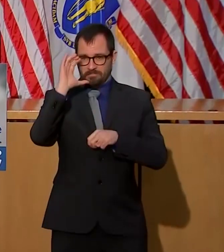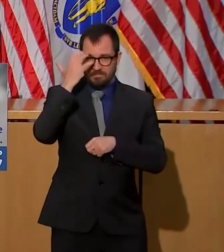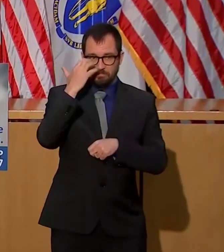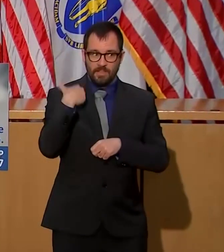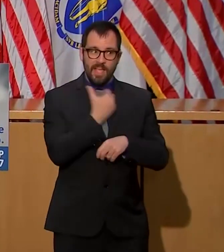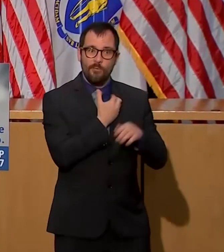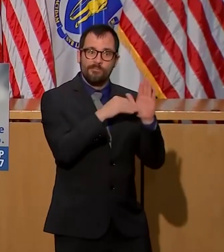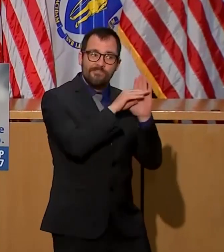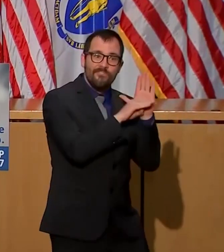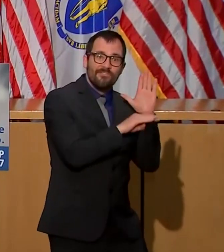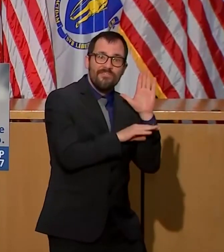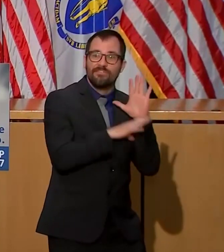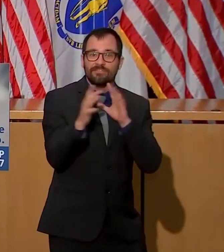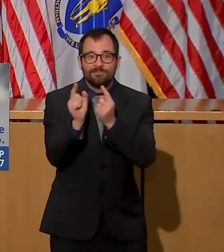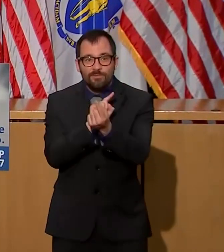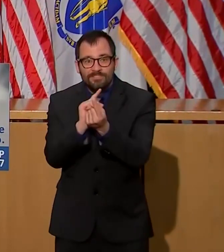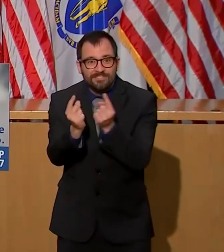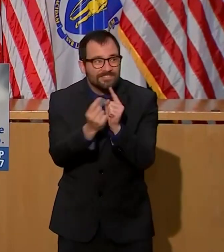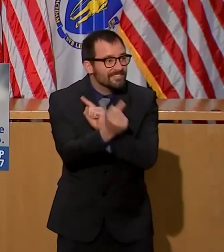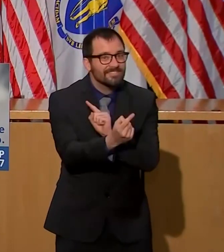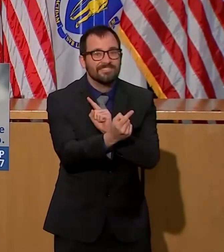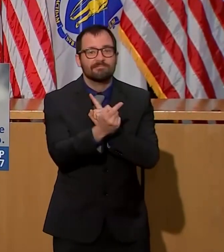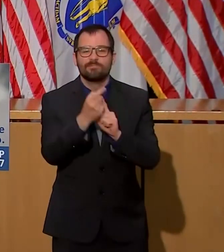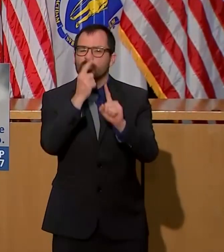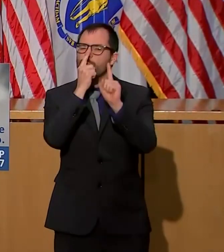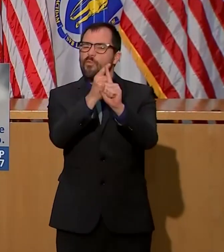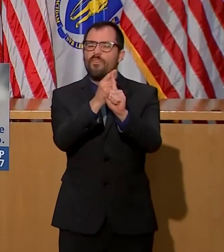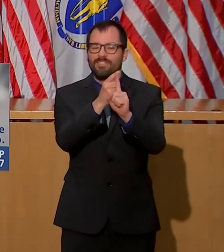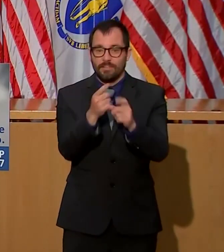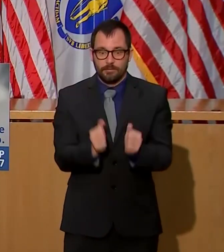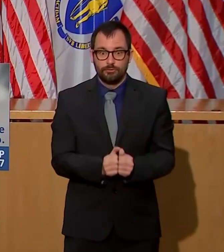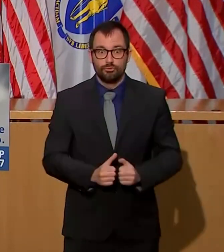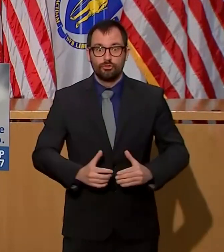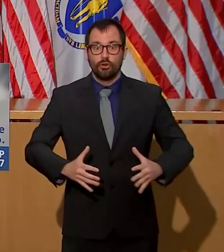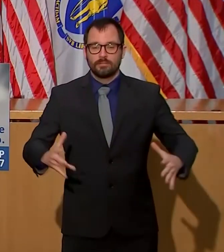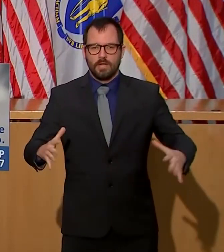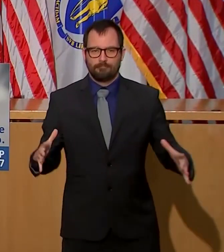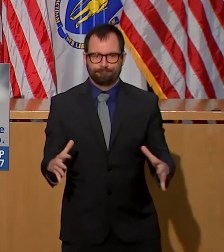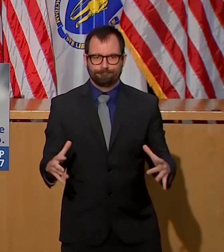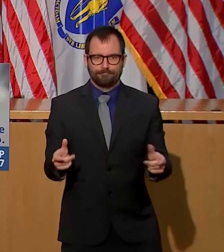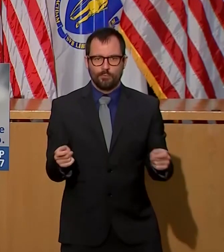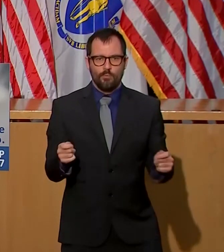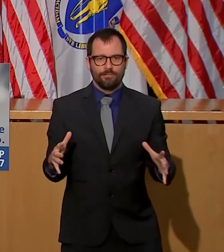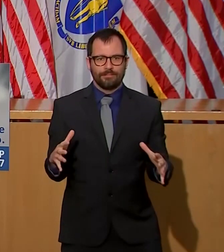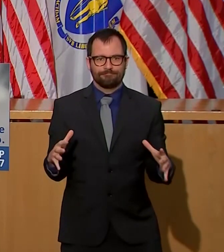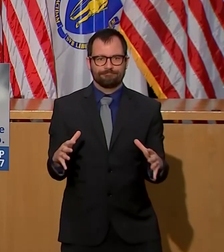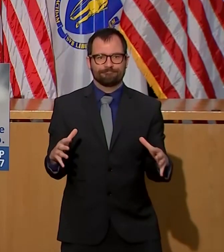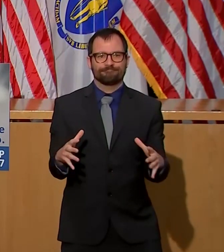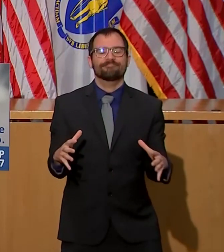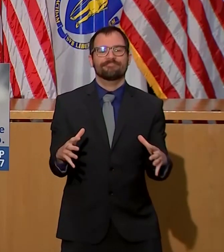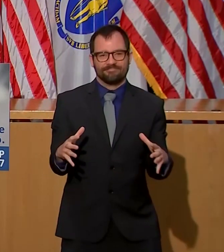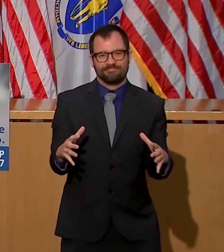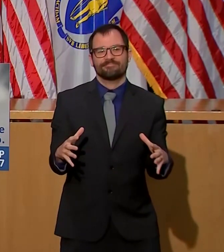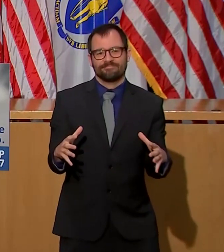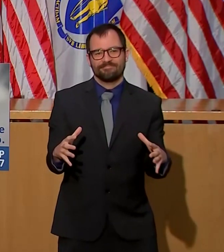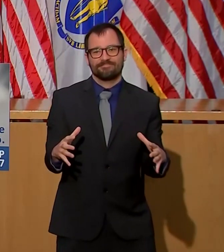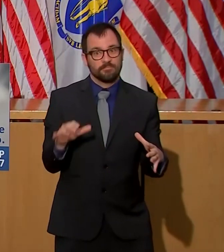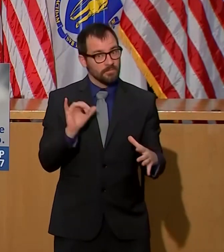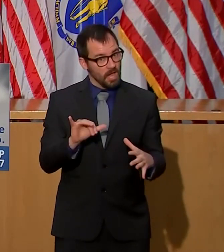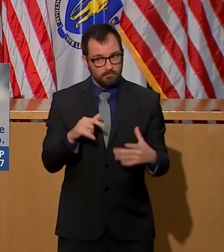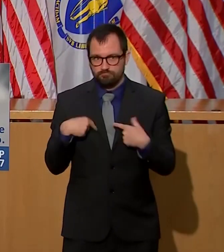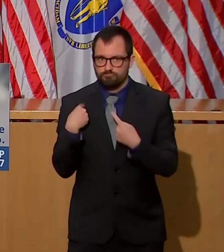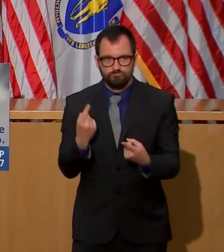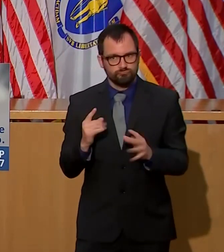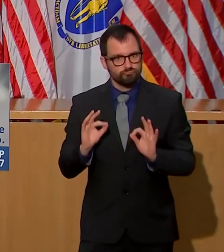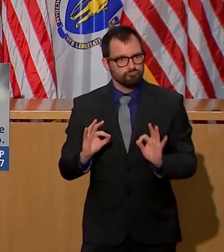out of the peak, the run up to the peak, and we clearly have done that. We flattened the curve, but the flatness